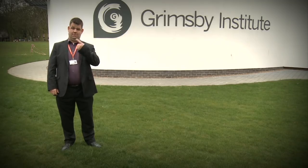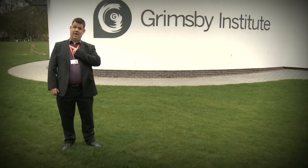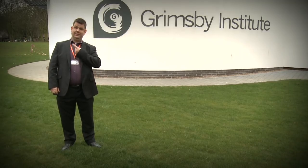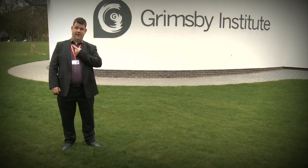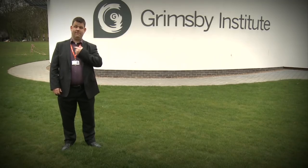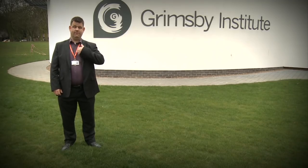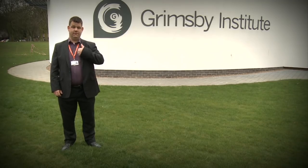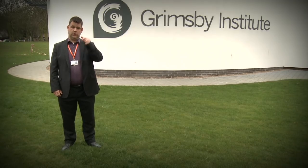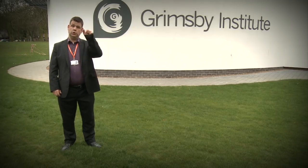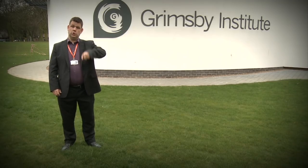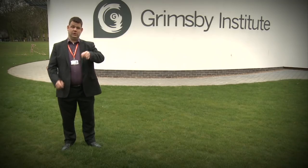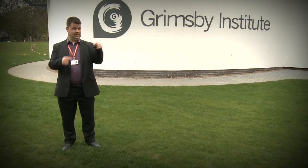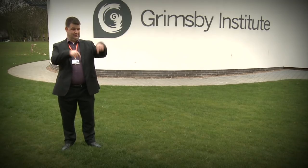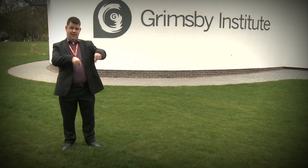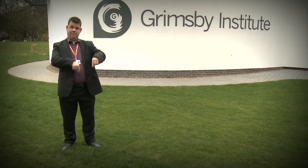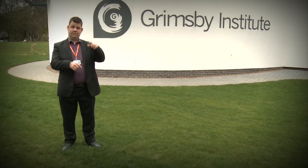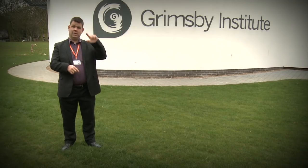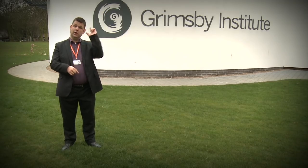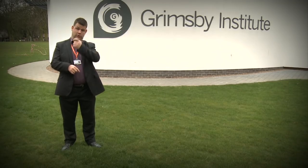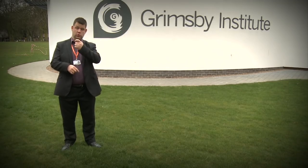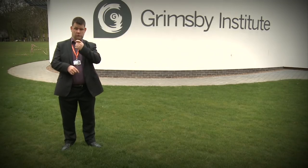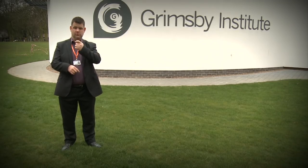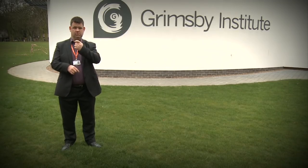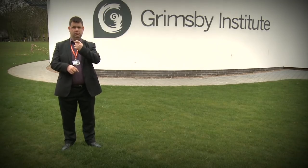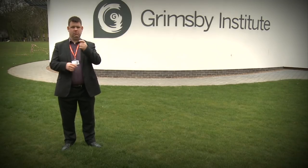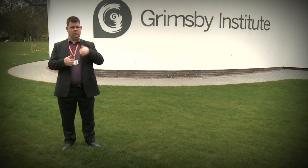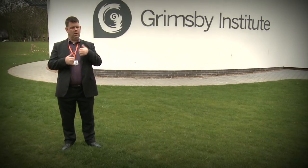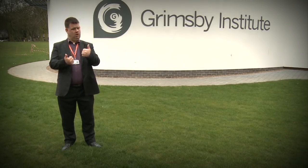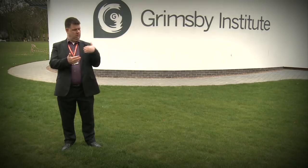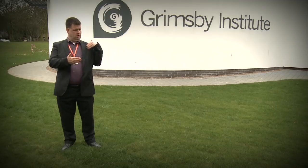I myself am a learner here and so far I have really enjoyed my learner journey.